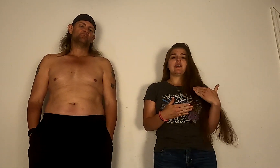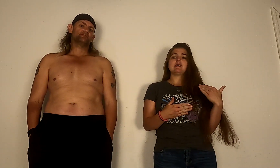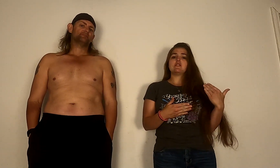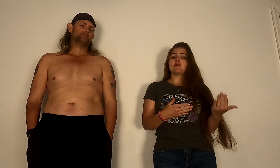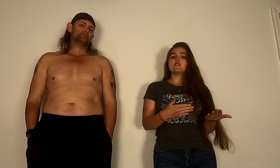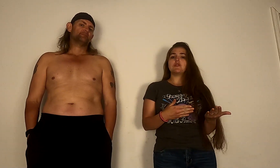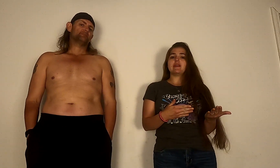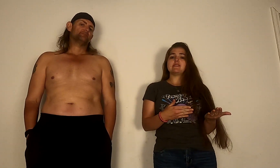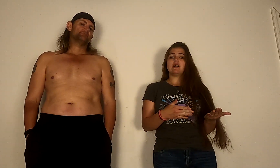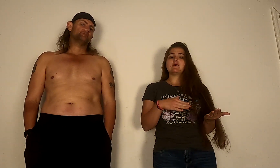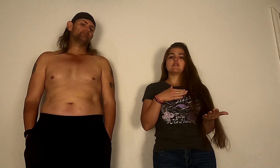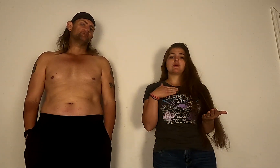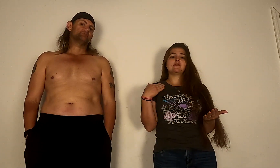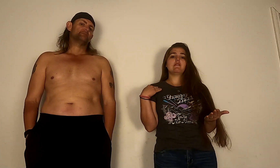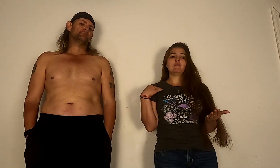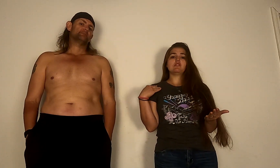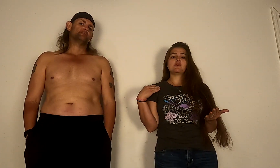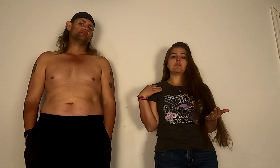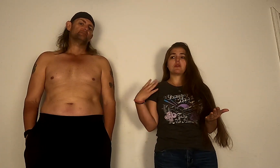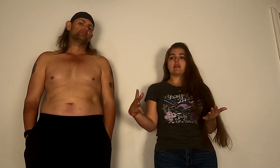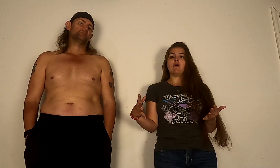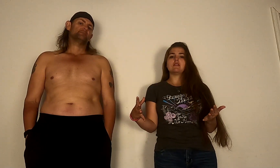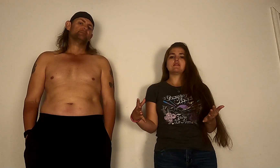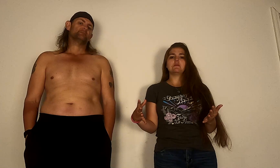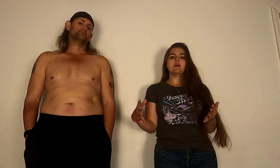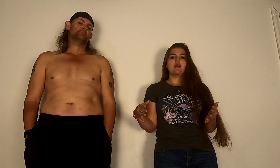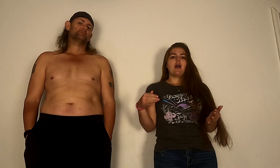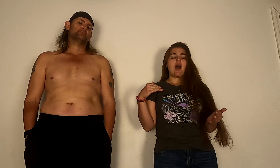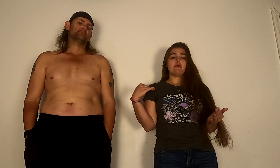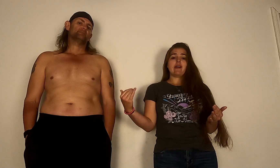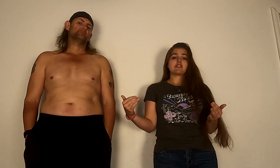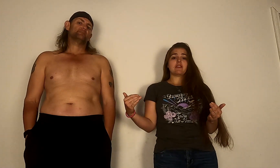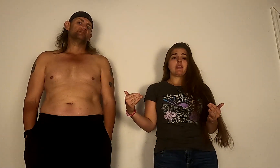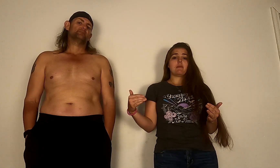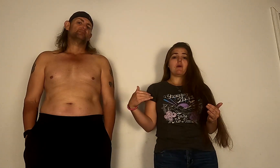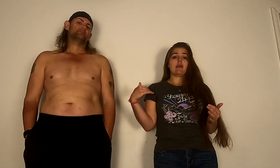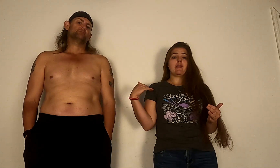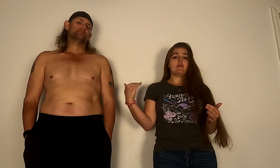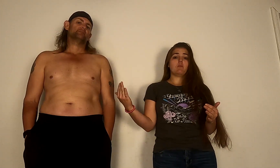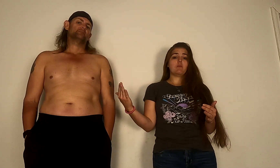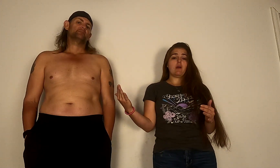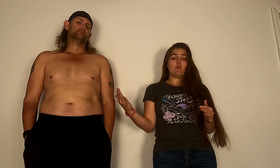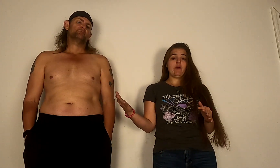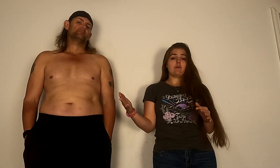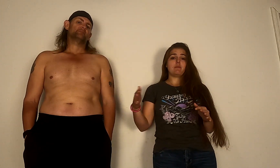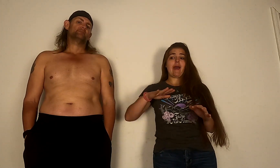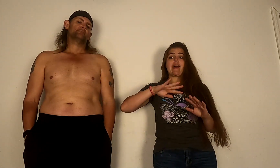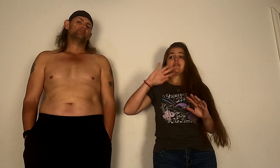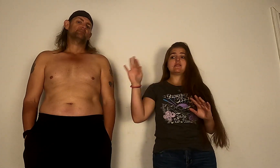fast the first few days sucked the rest of it was pretty awesome. I actually kept going I even went past